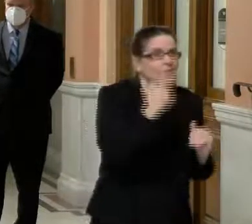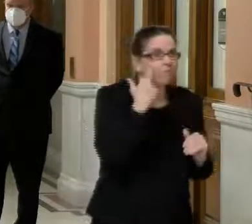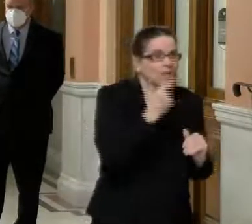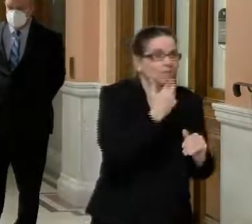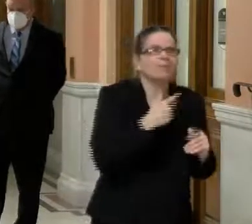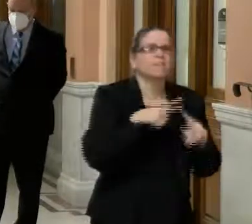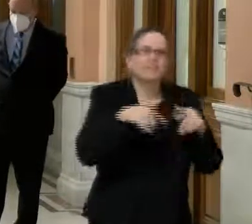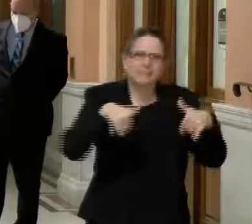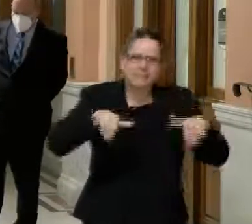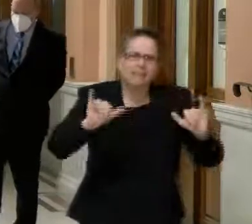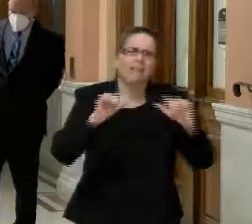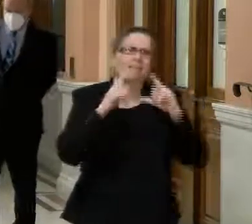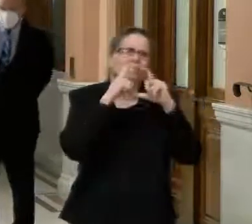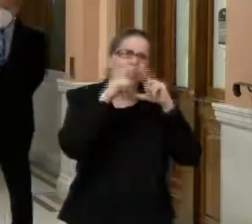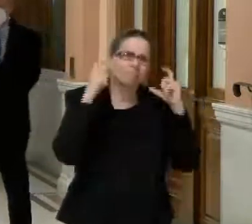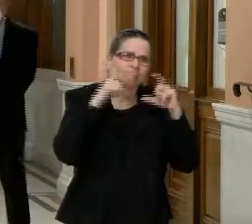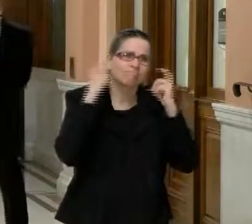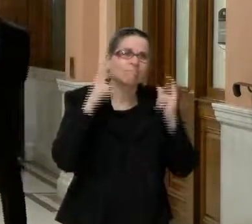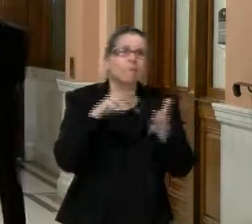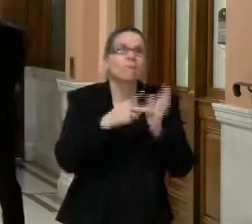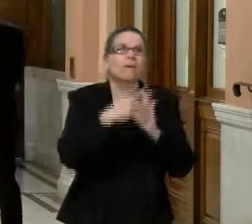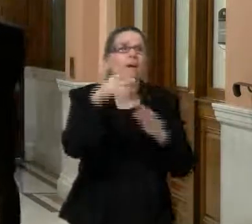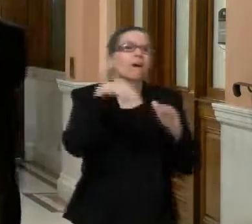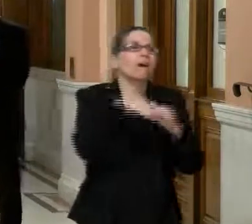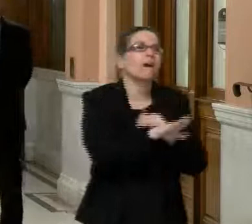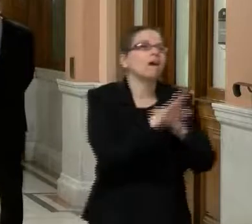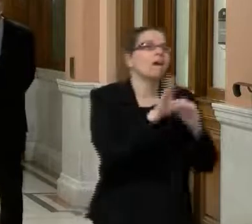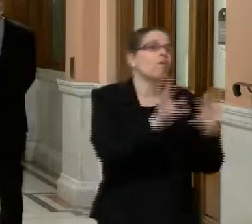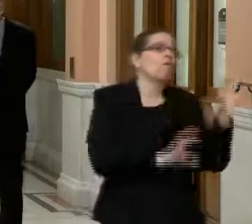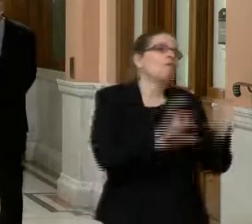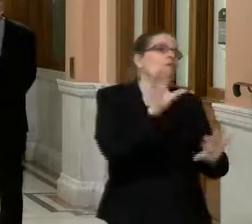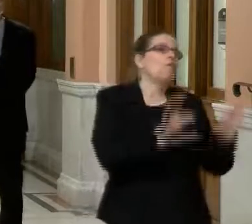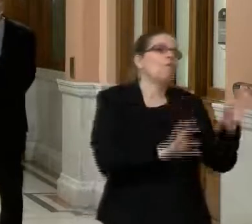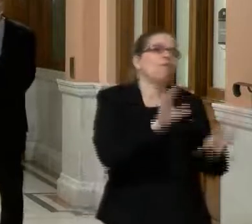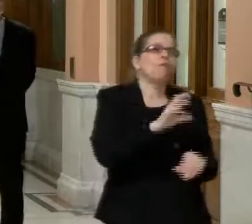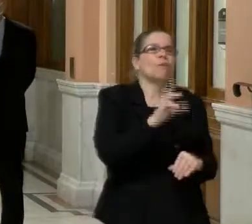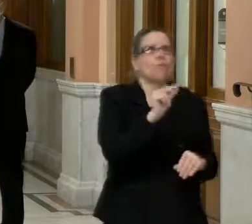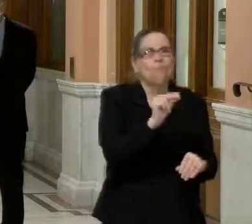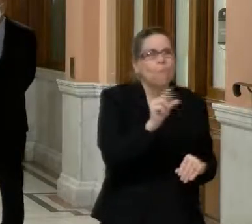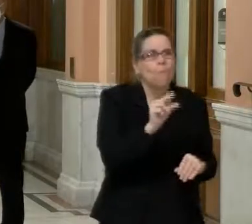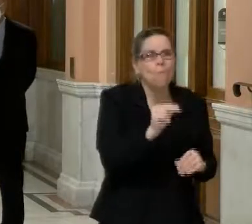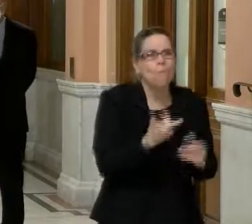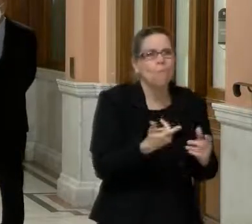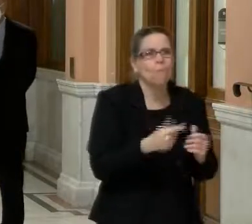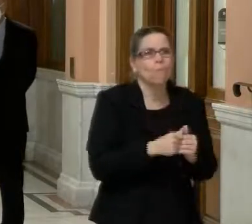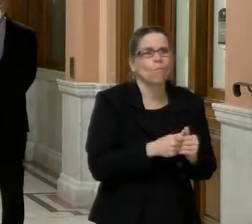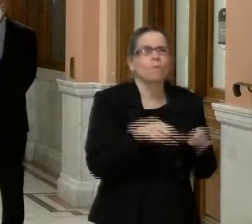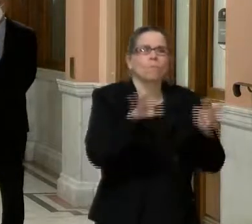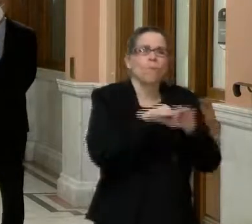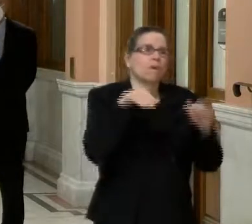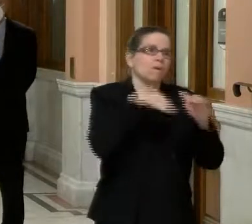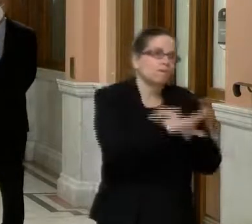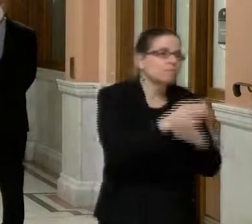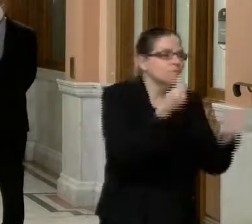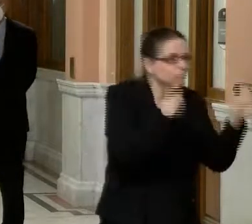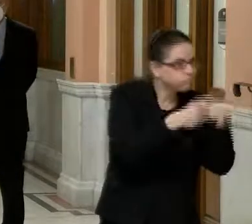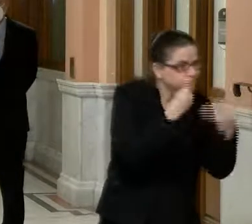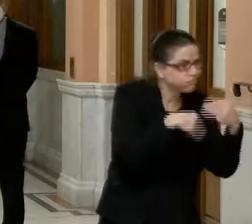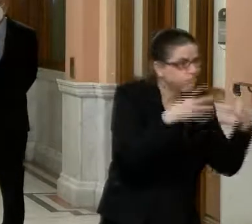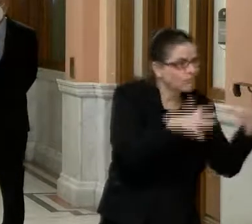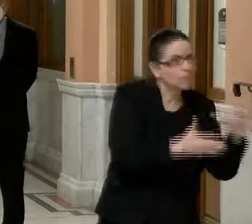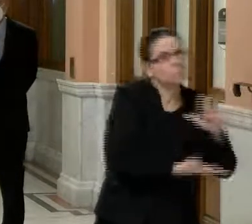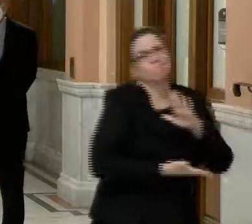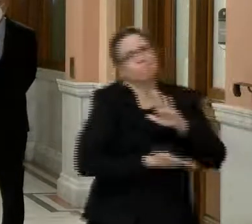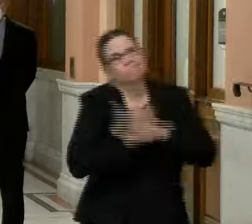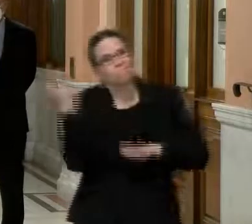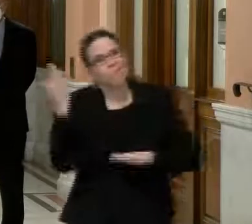spend more time there than they need to. You're going to go have dinner. Fine. Uh, but don't be making a whole night of it. Uh,